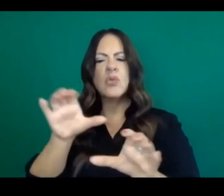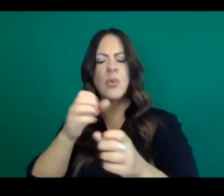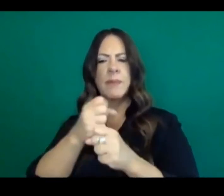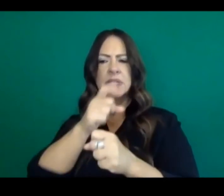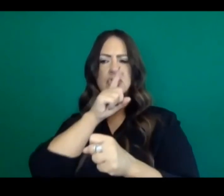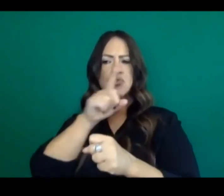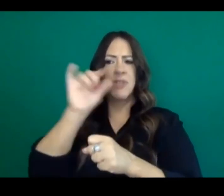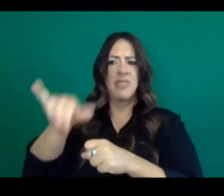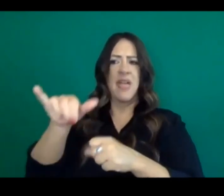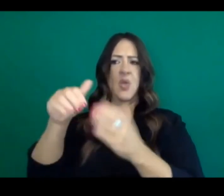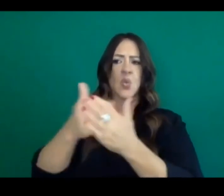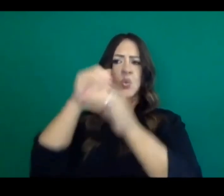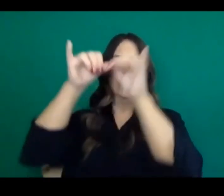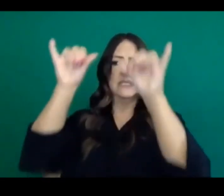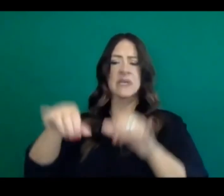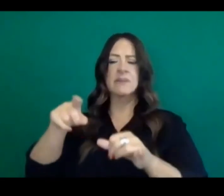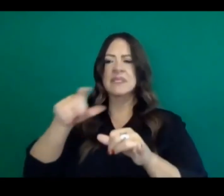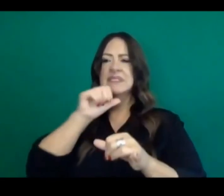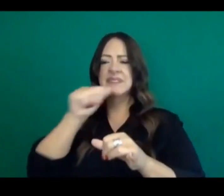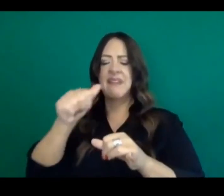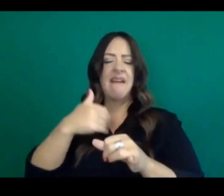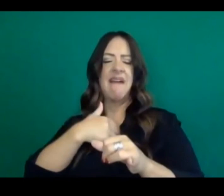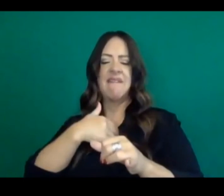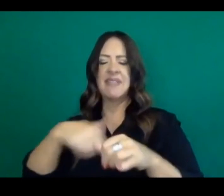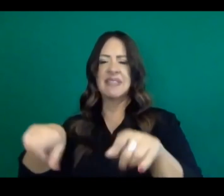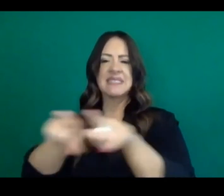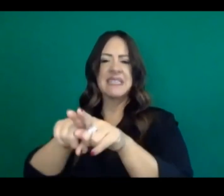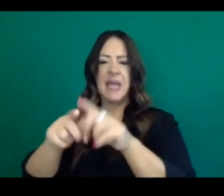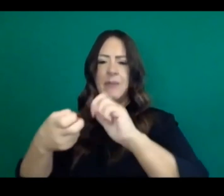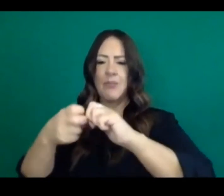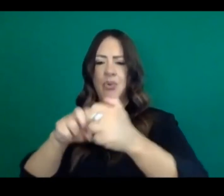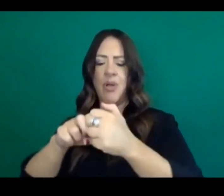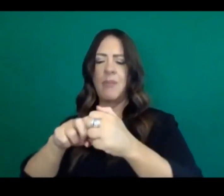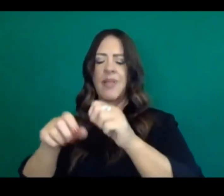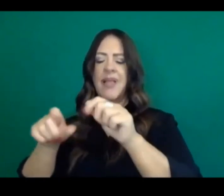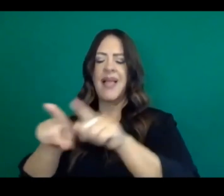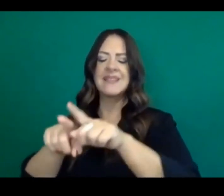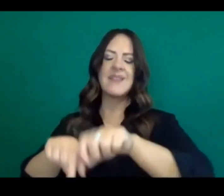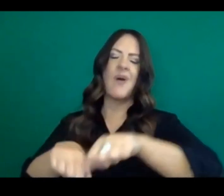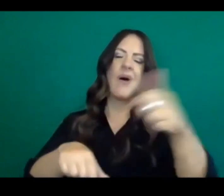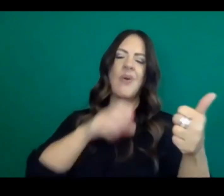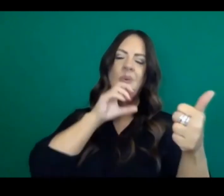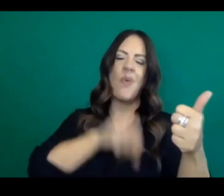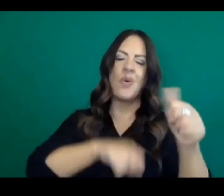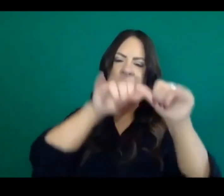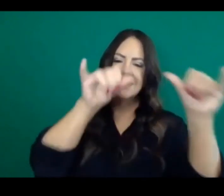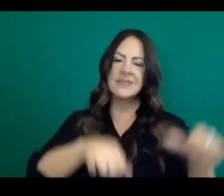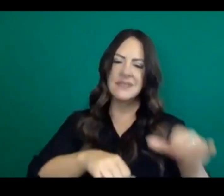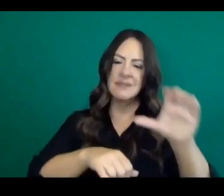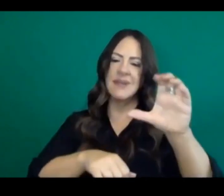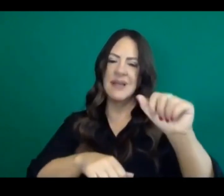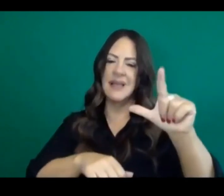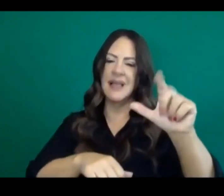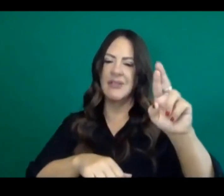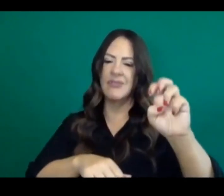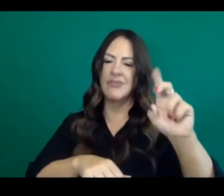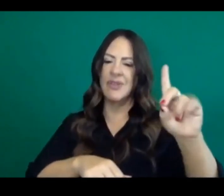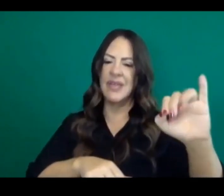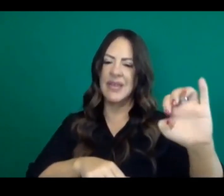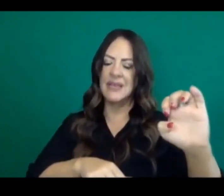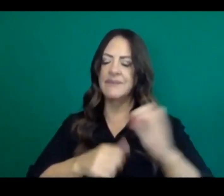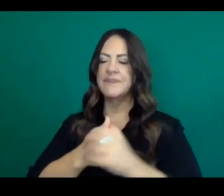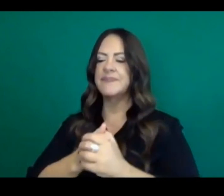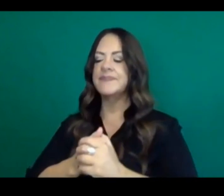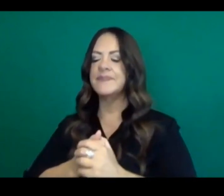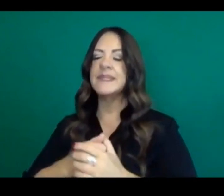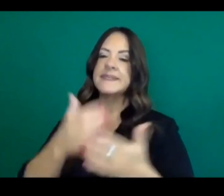doesn't have the same problems, um, with COVID that the CalReady system had? Thank you. All excellent questions. Thank you for, for asking them.